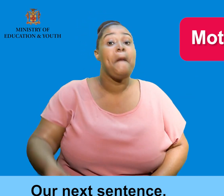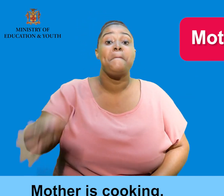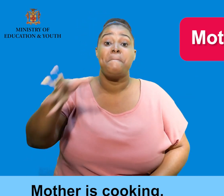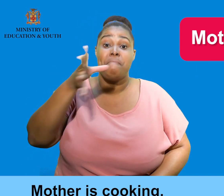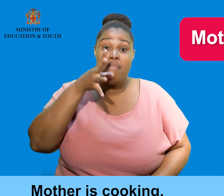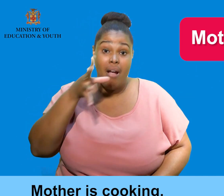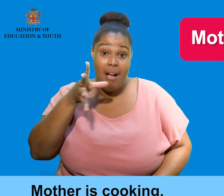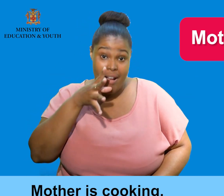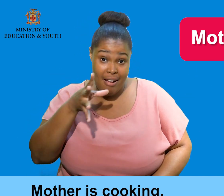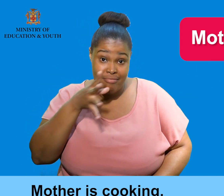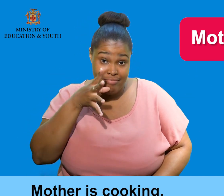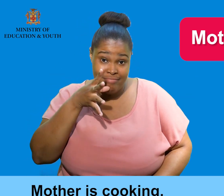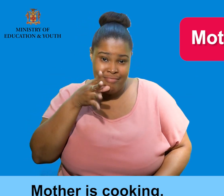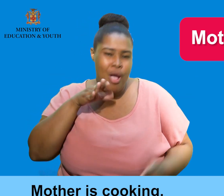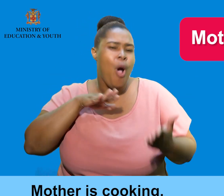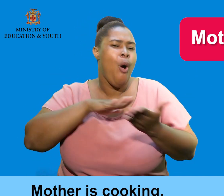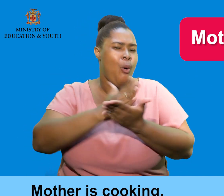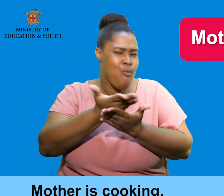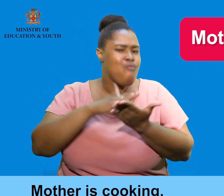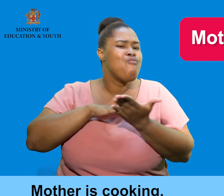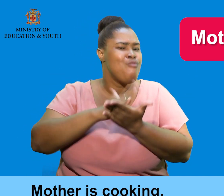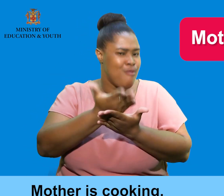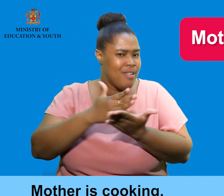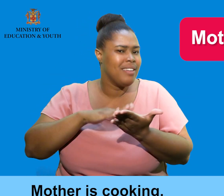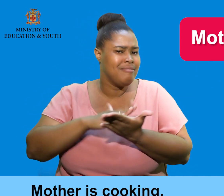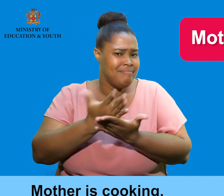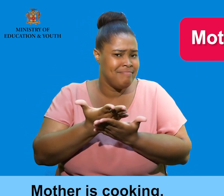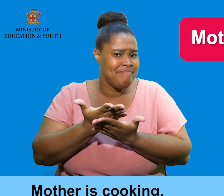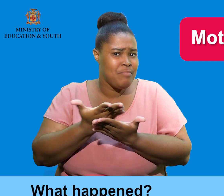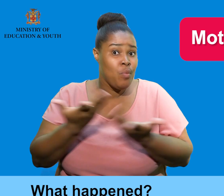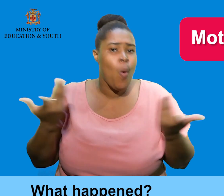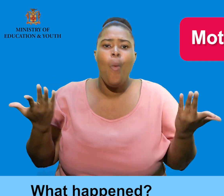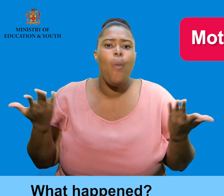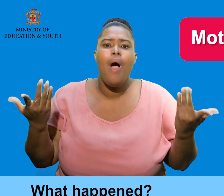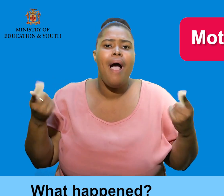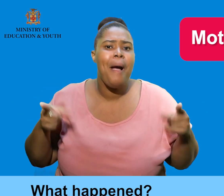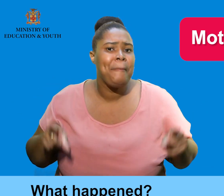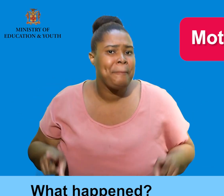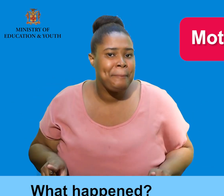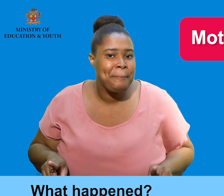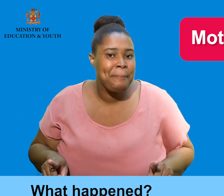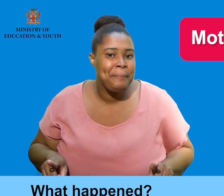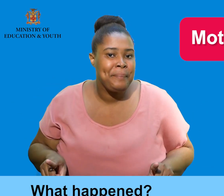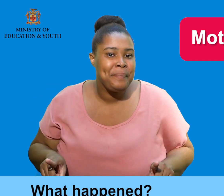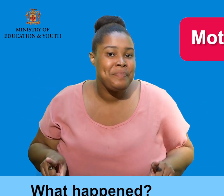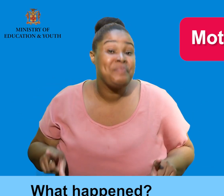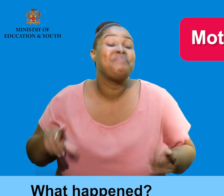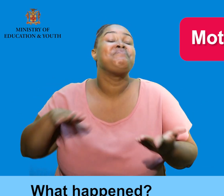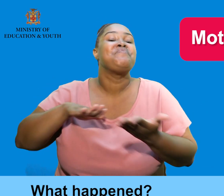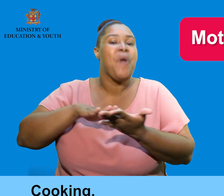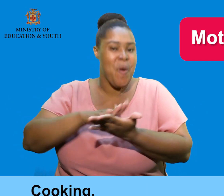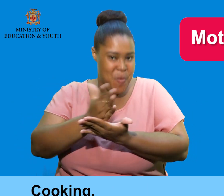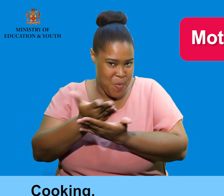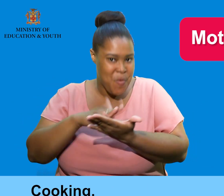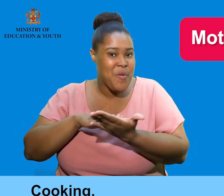Mother is cooking. What happened? Cooking.